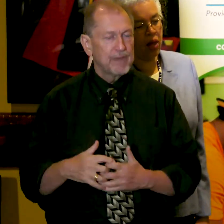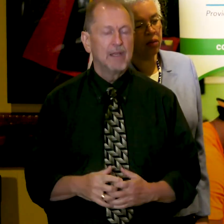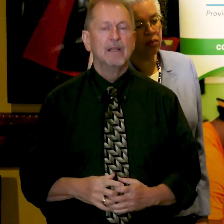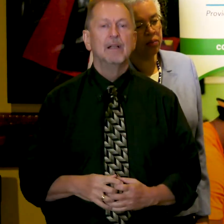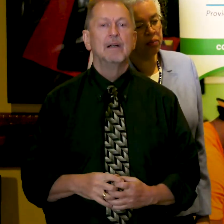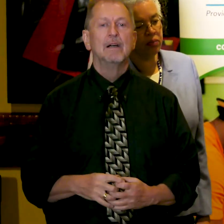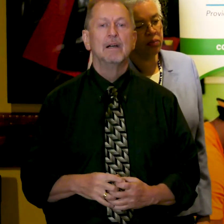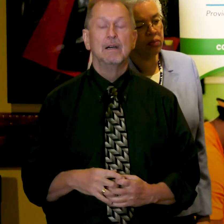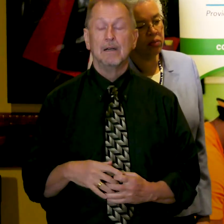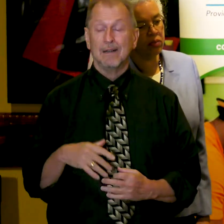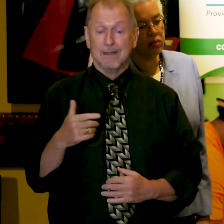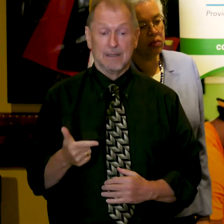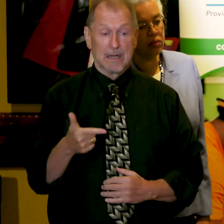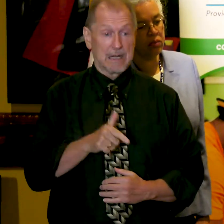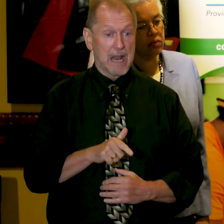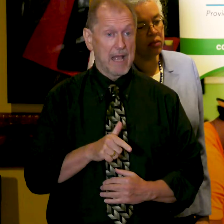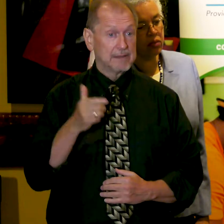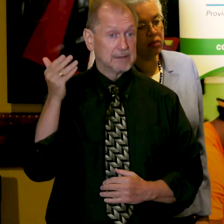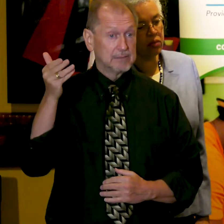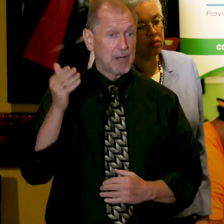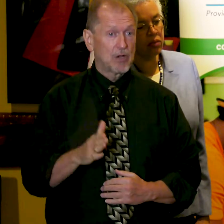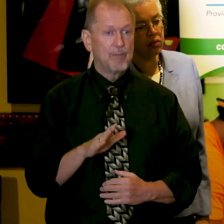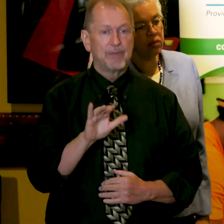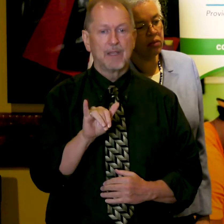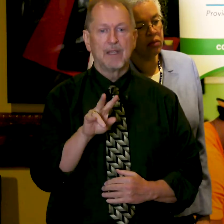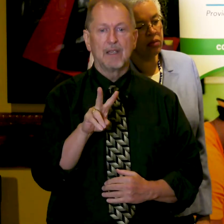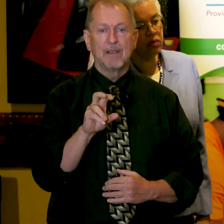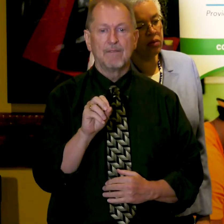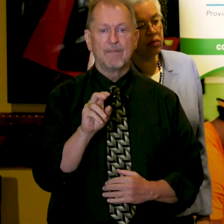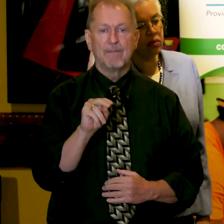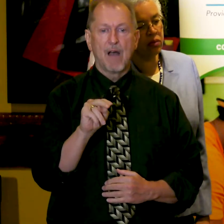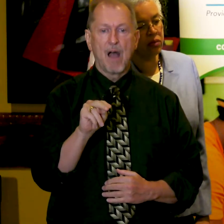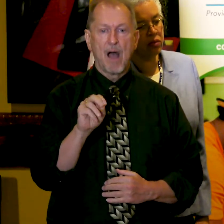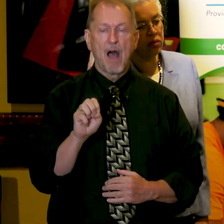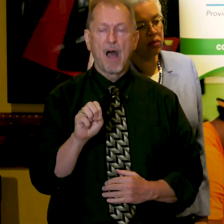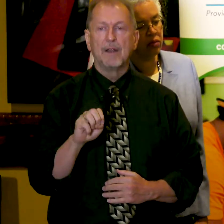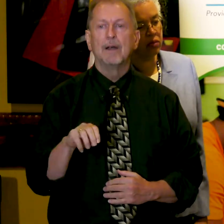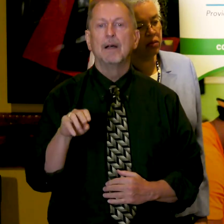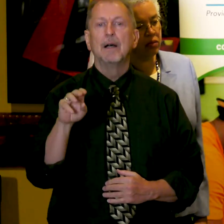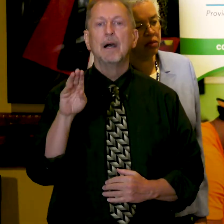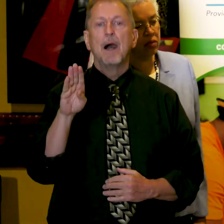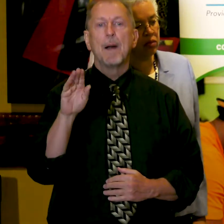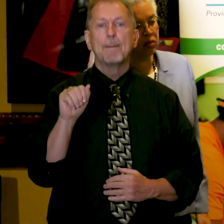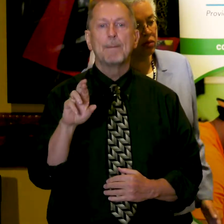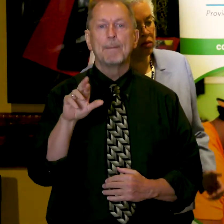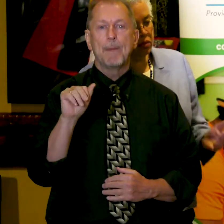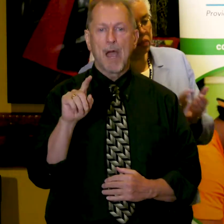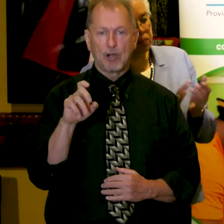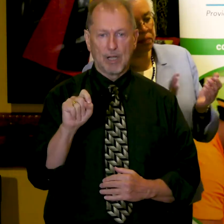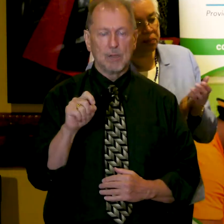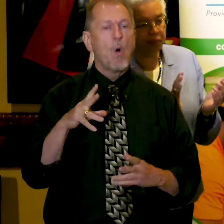now like to invite up Yvonne Barrett, owner of Aki-Ra Tailoring. Thank you.